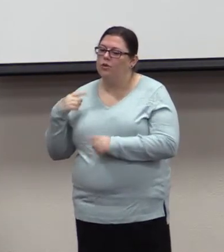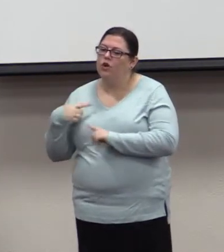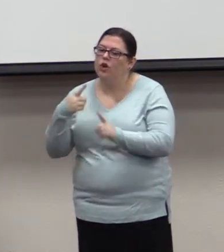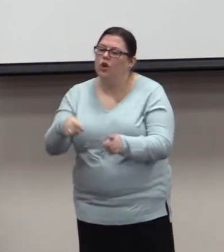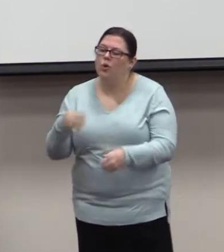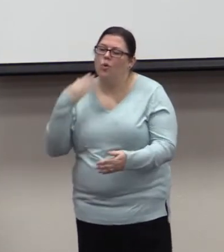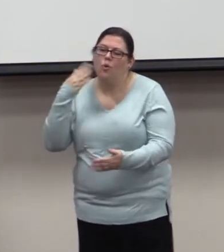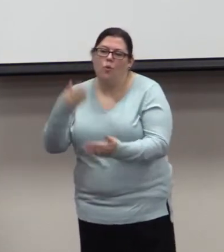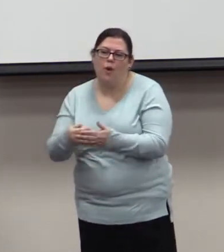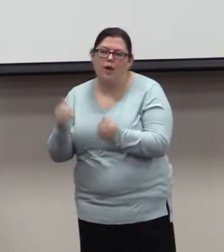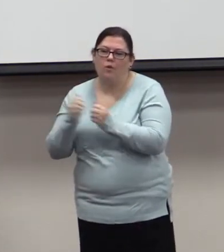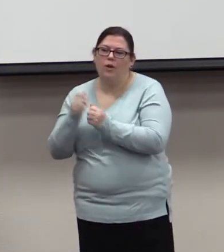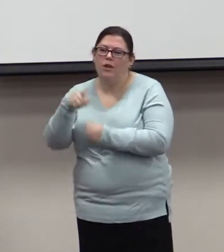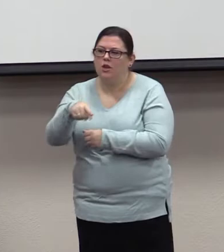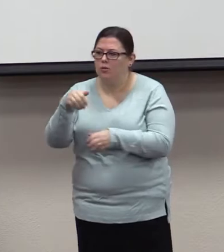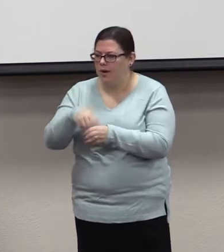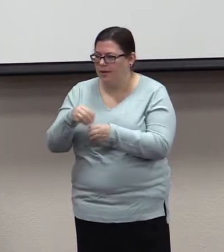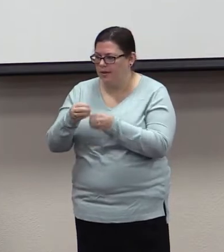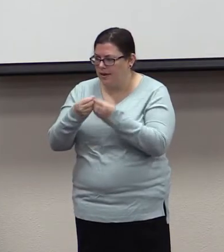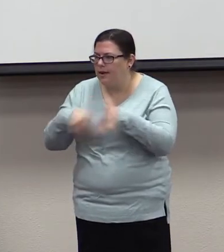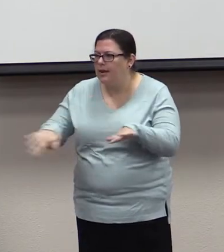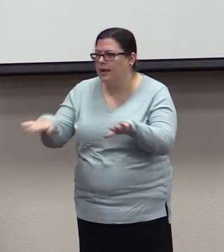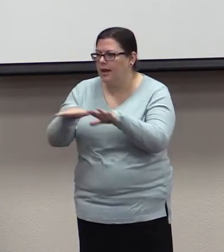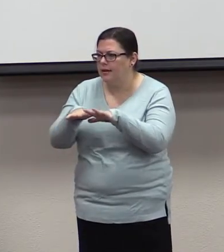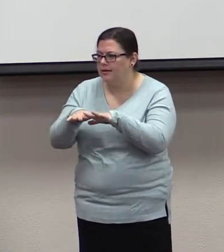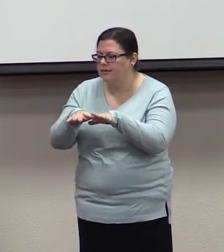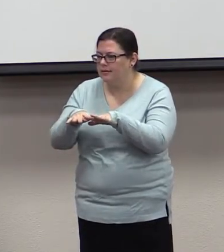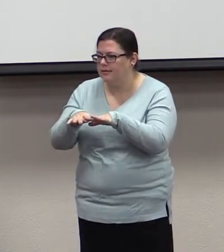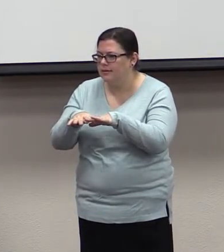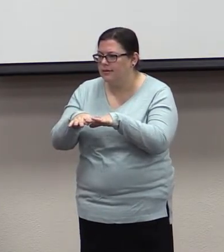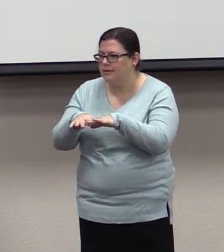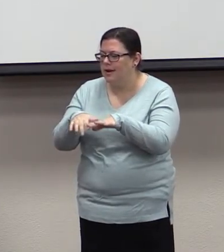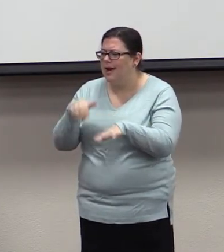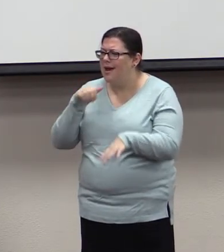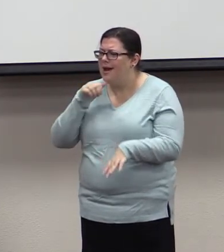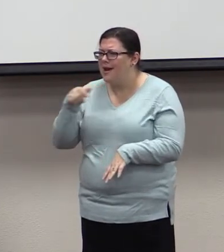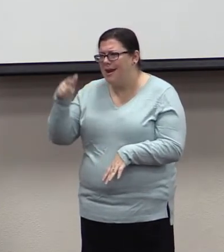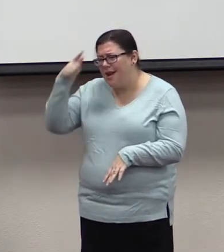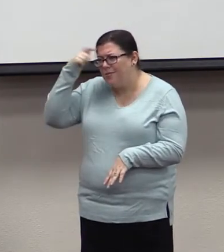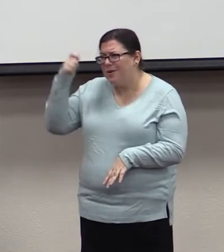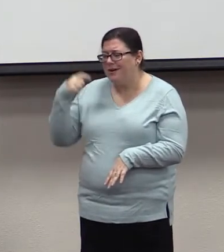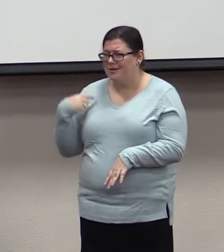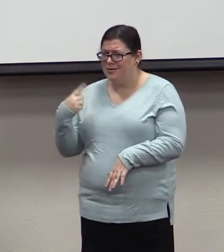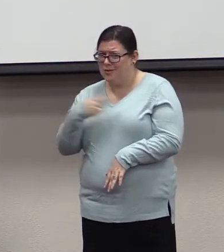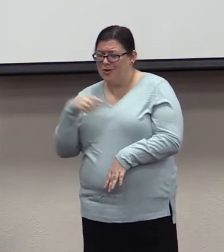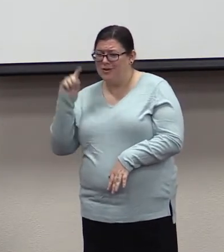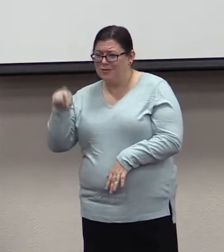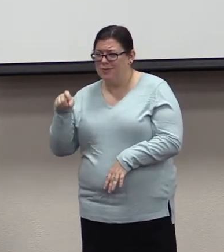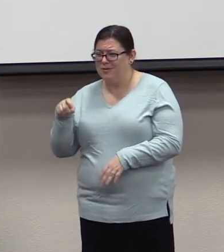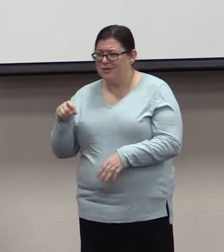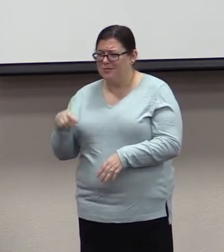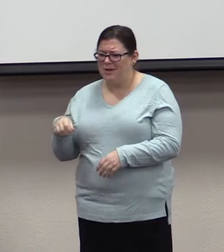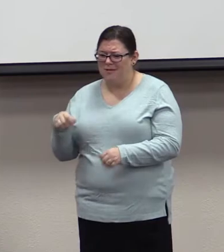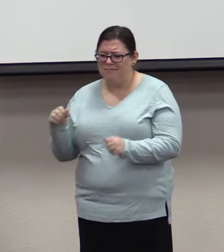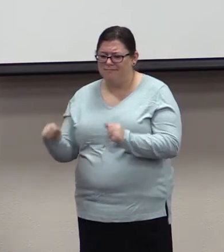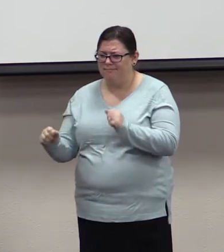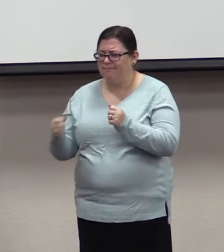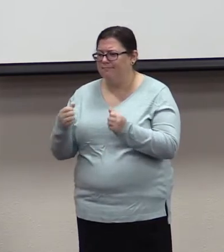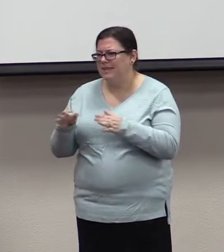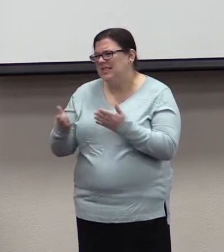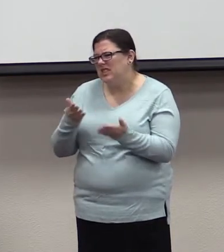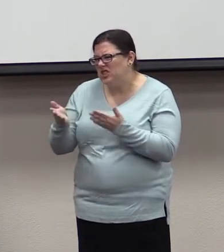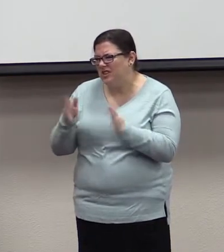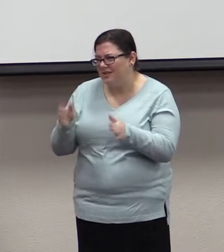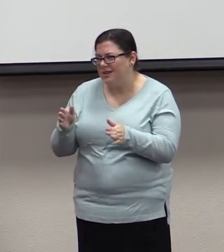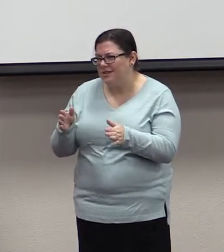slaves or to not have fun, but because our parents were looking out for our well-being. The same way